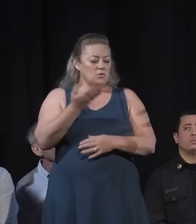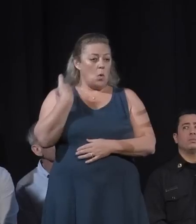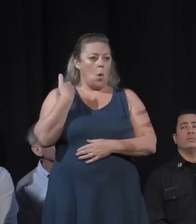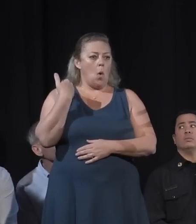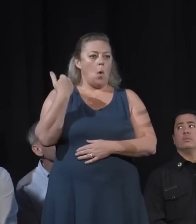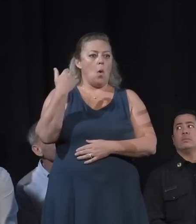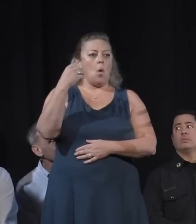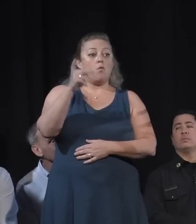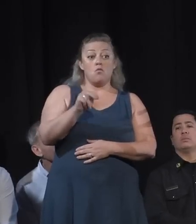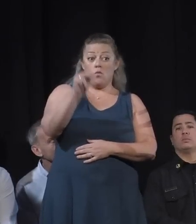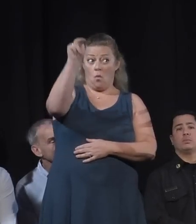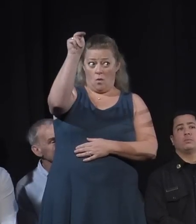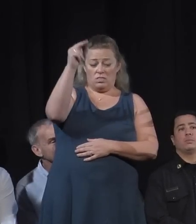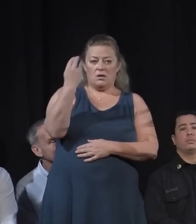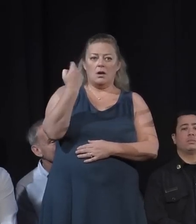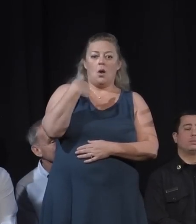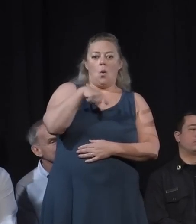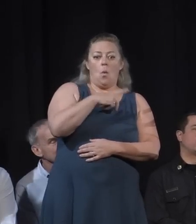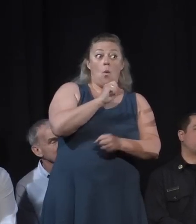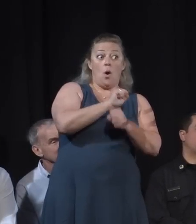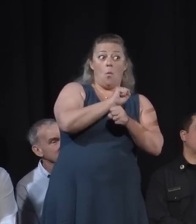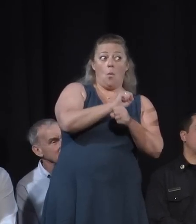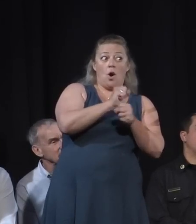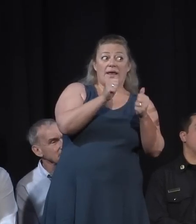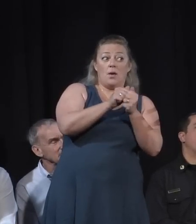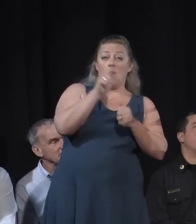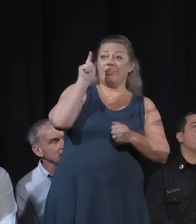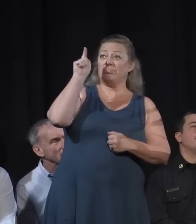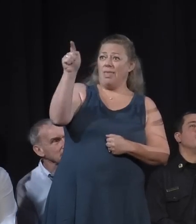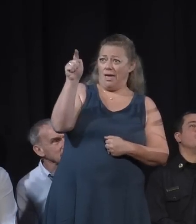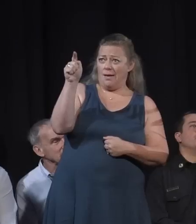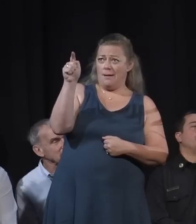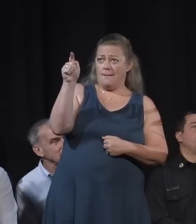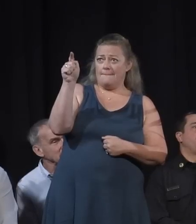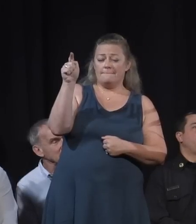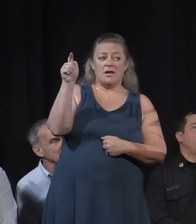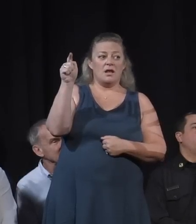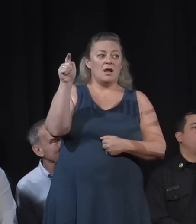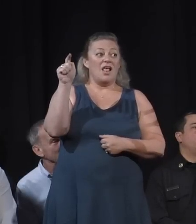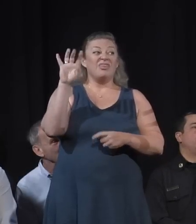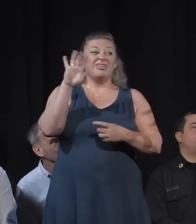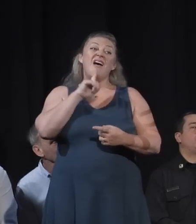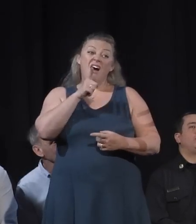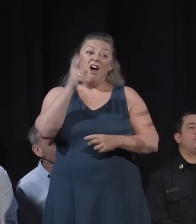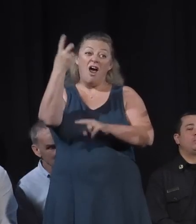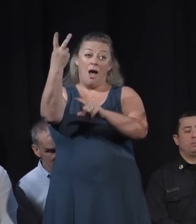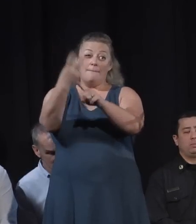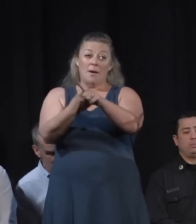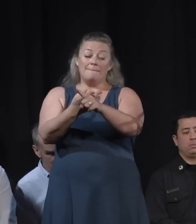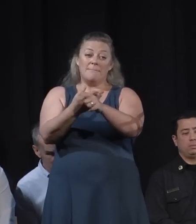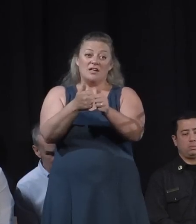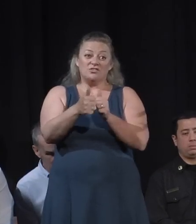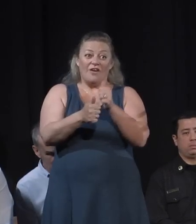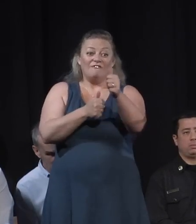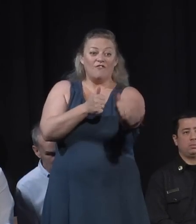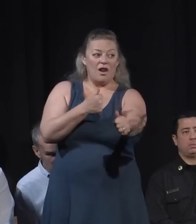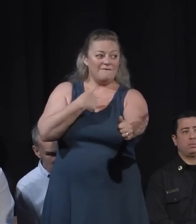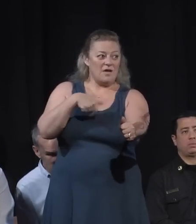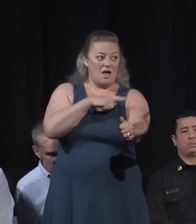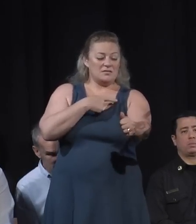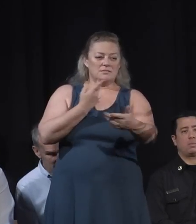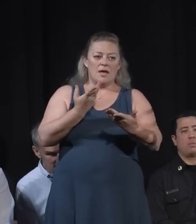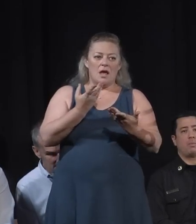essentially two months ahead of us to make sure we can provide you with the information you need. That's really so important right now. We